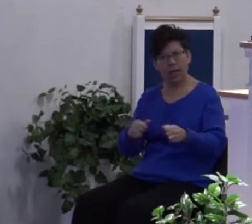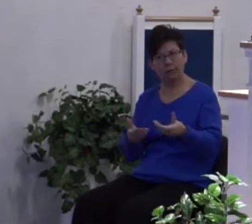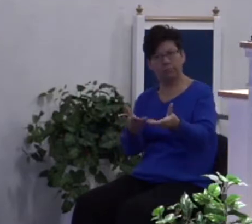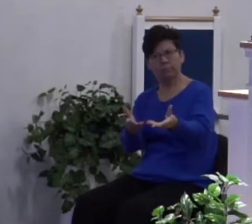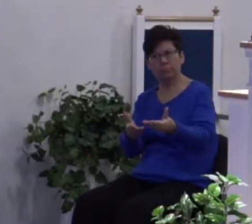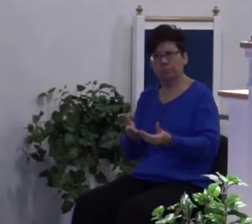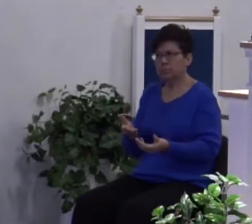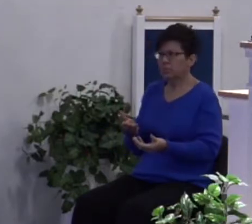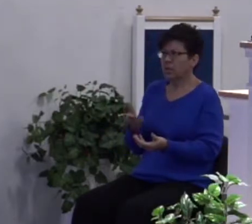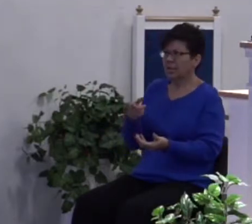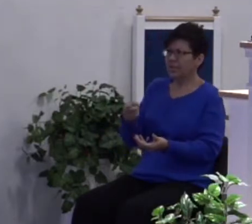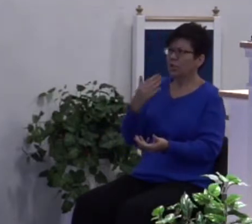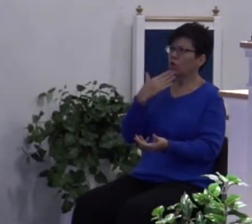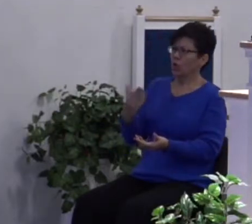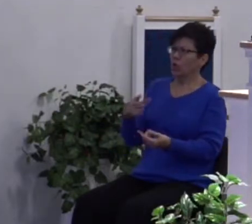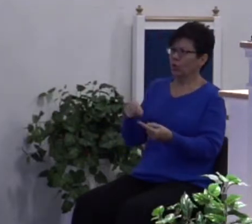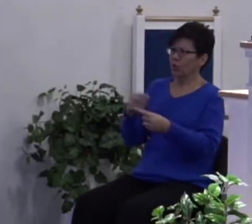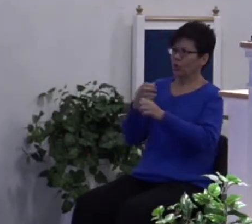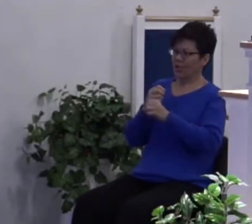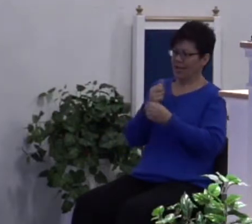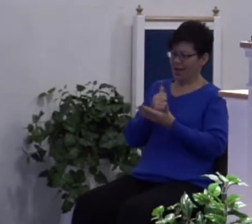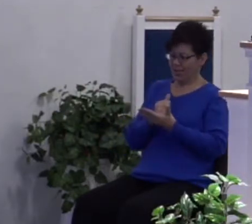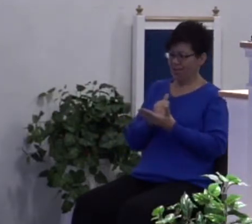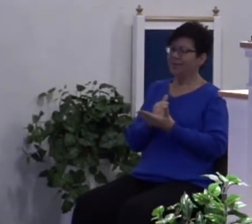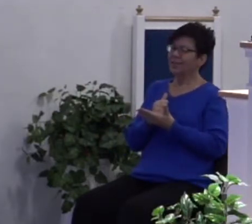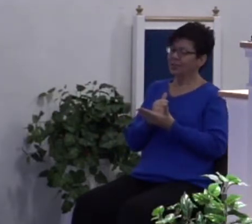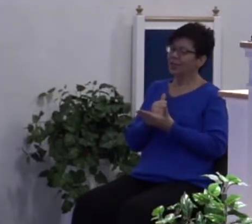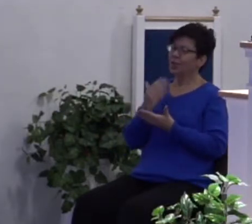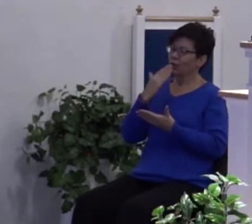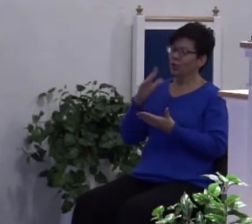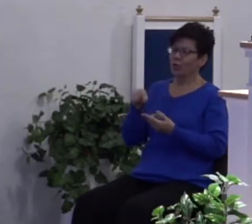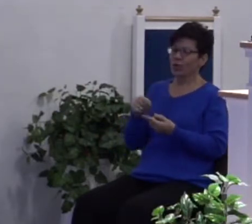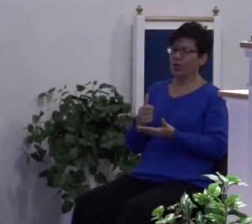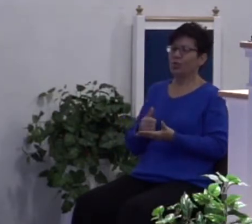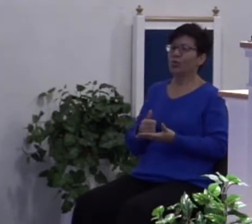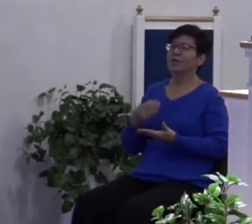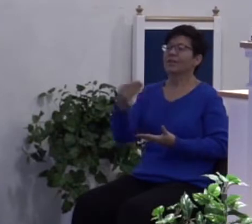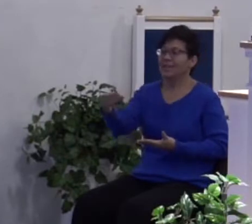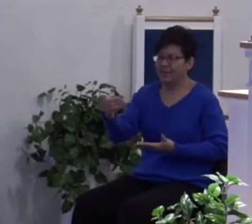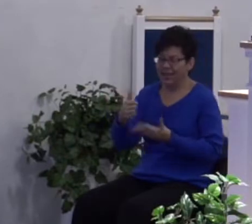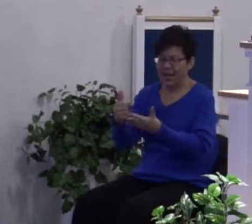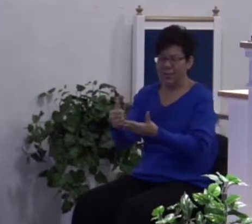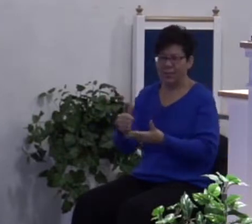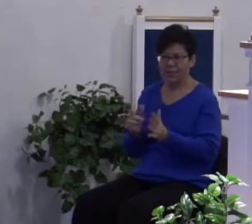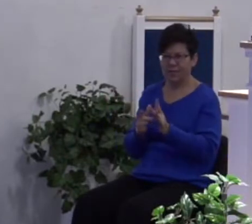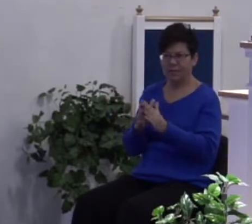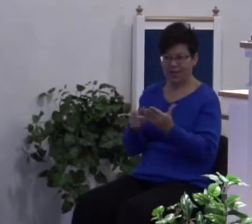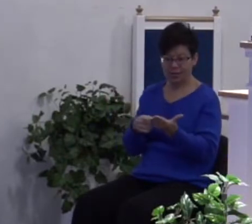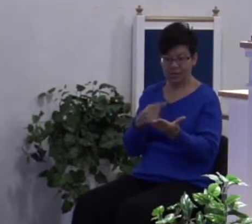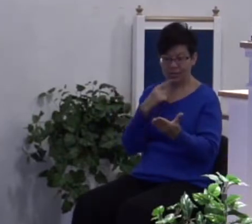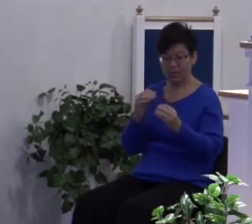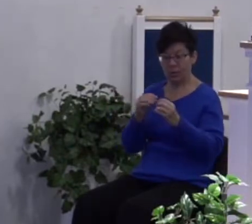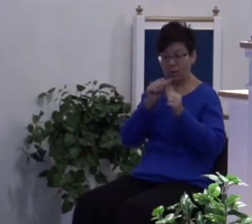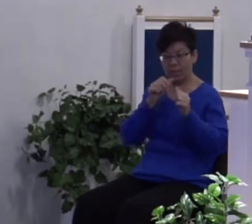It's good when you get help. It's also good when you give help. The Bible tells us it's more blessed to give than to receive.